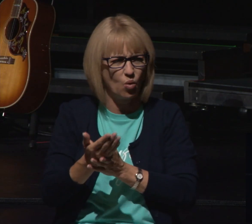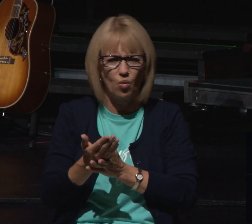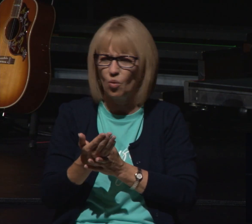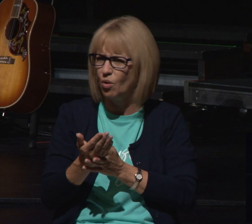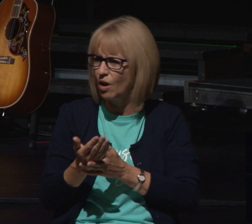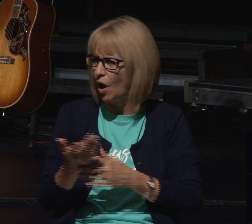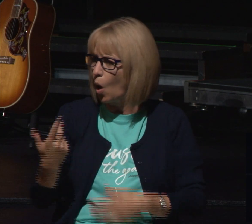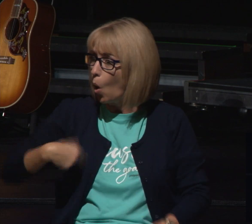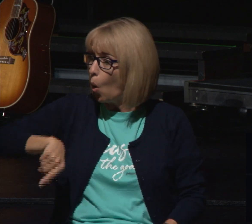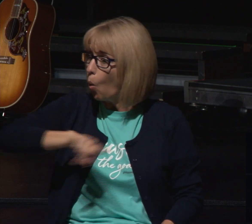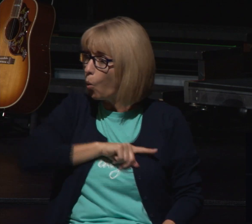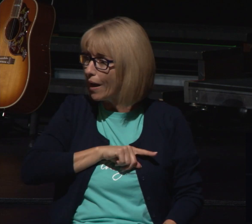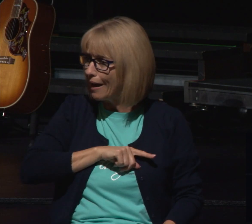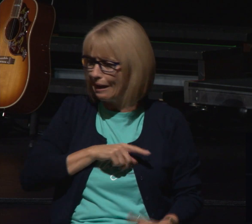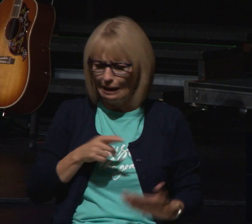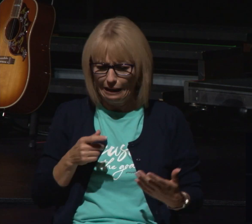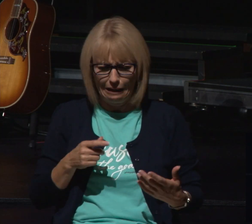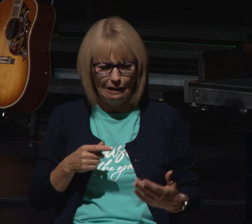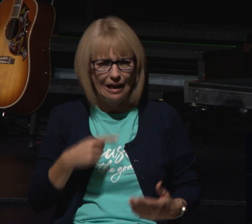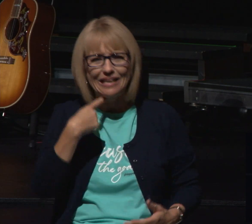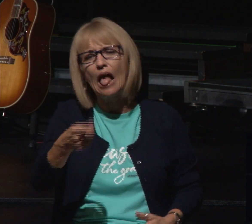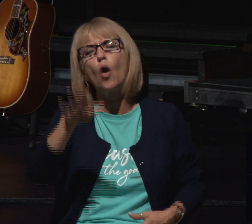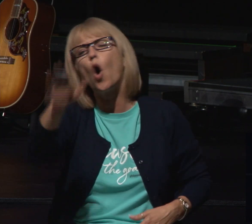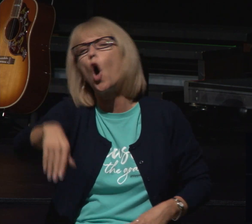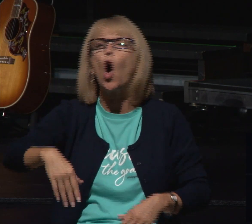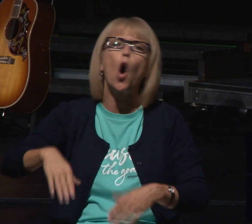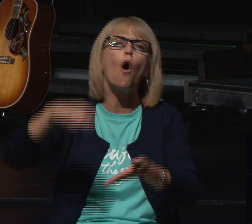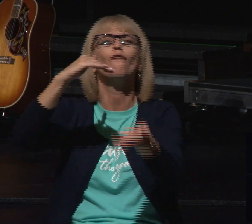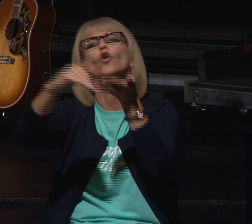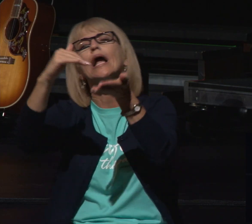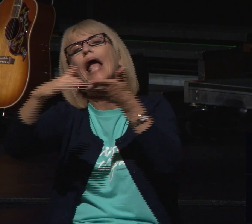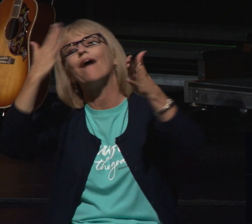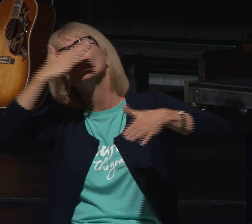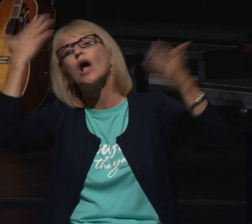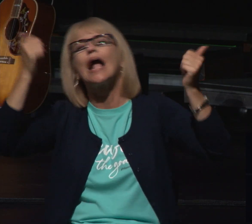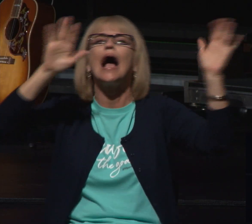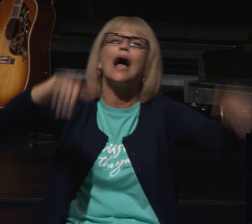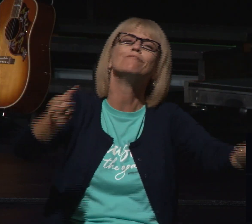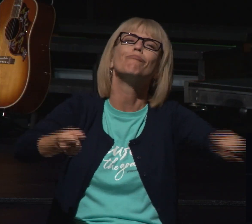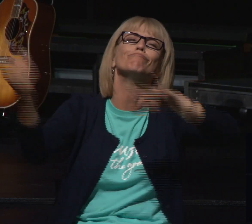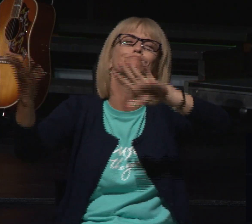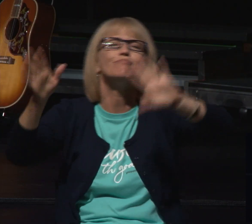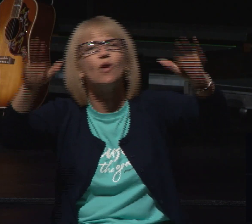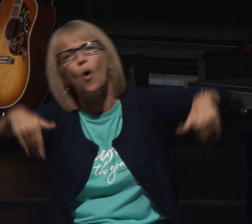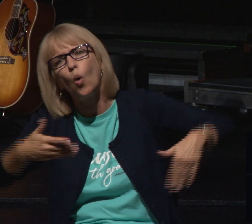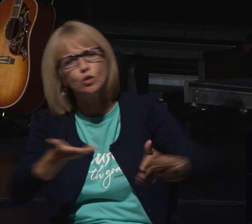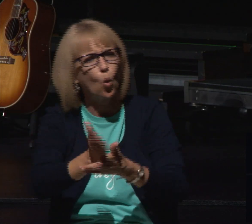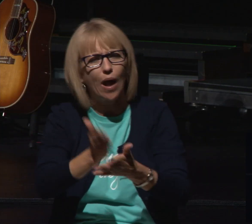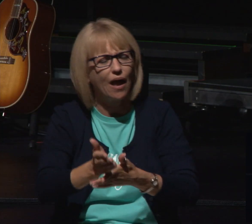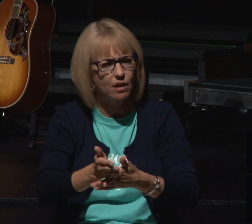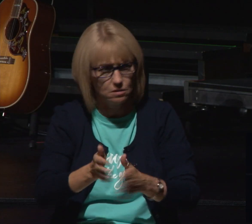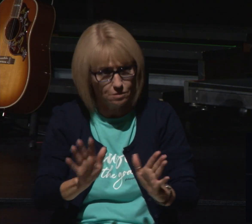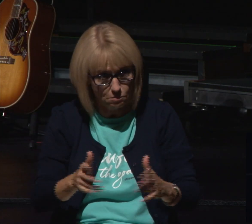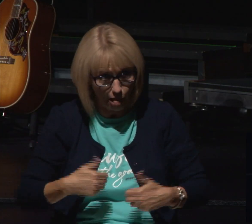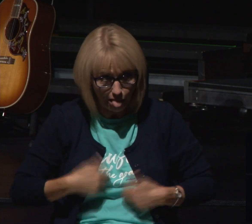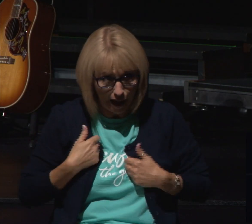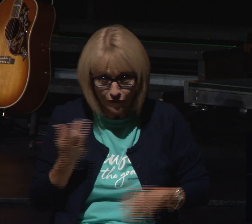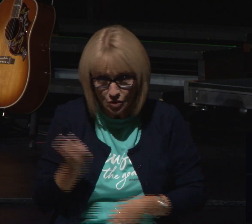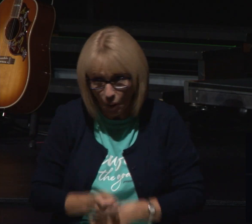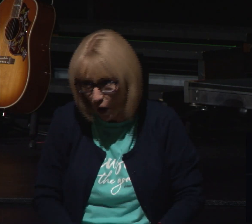trying to teach that oh you just forgive and forget and move on everything's okay because life is far more complicated than that